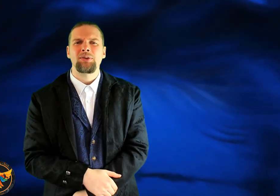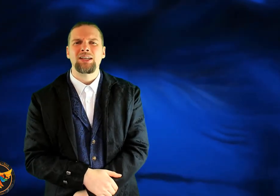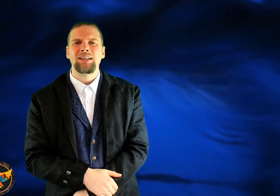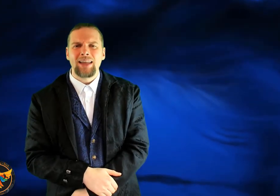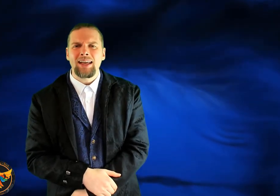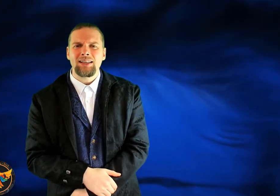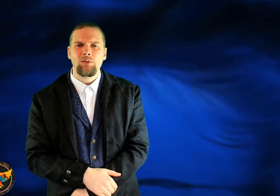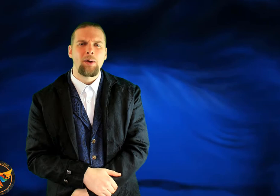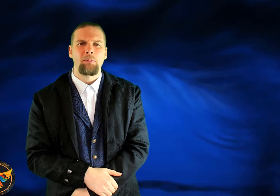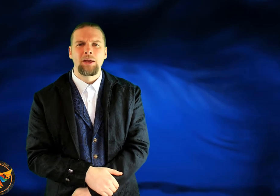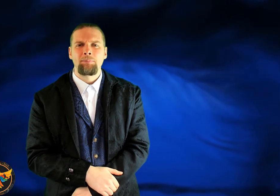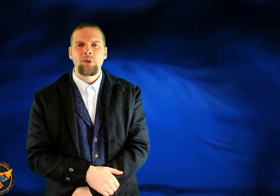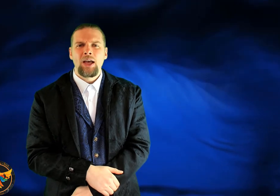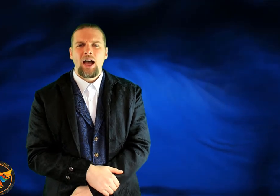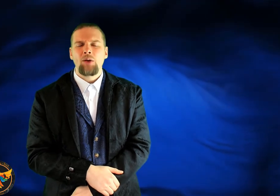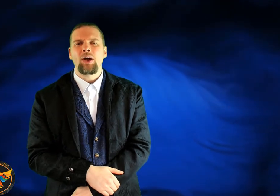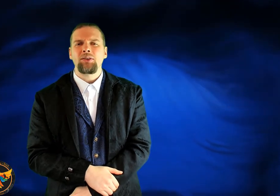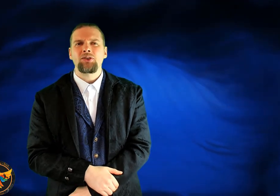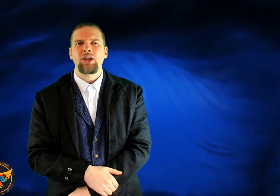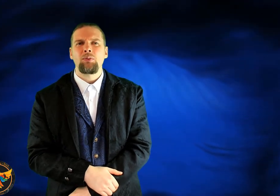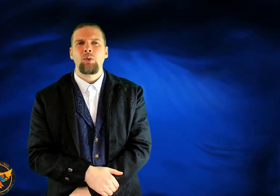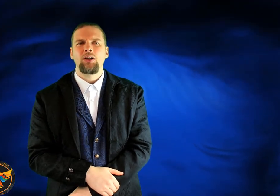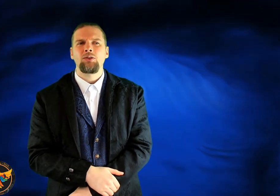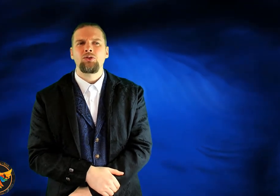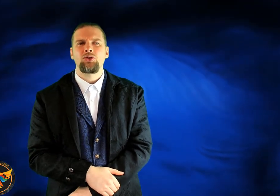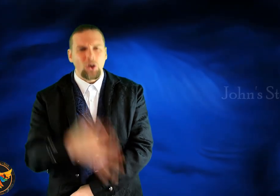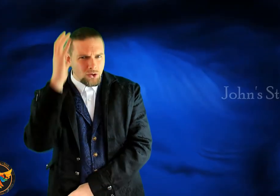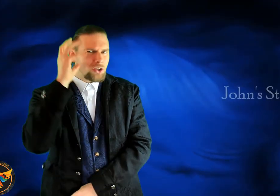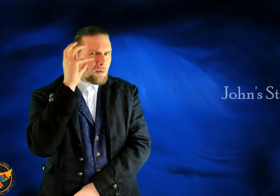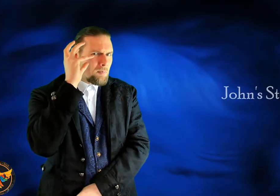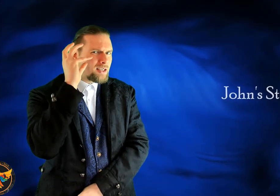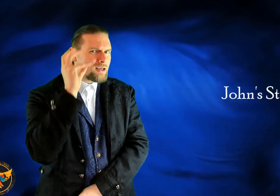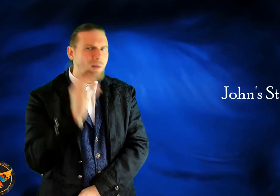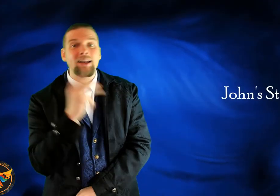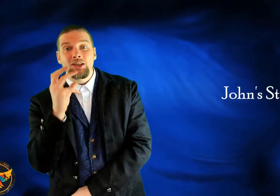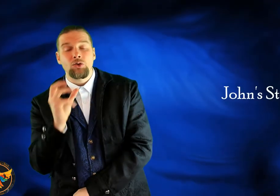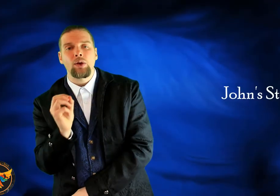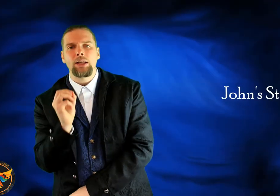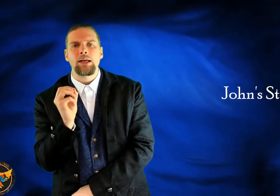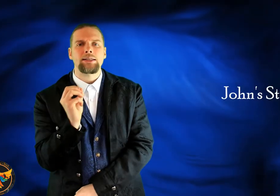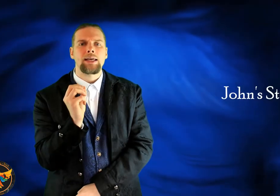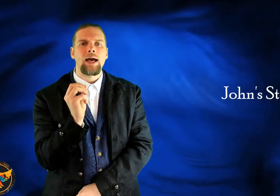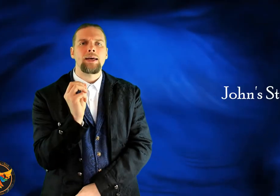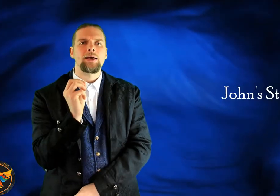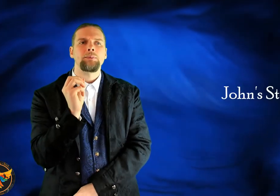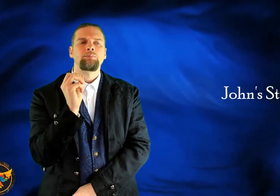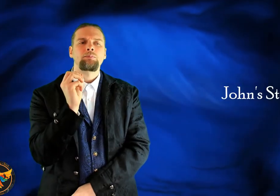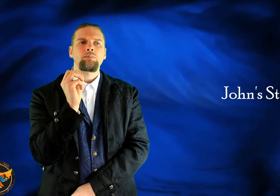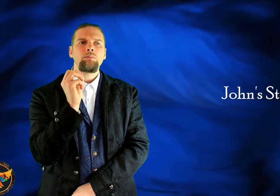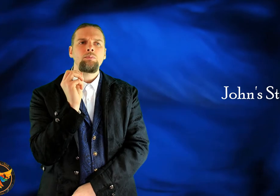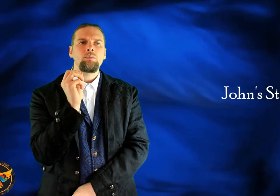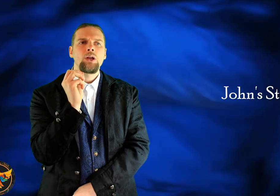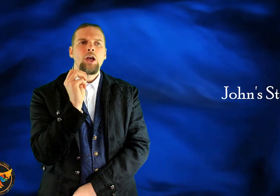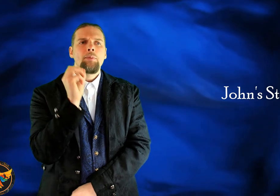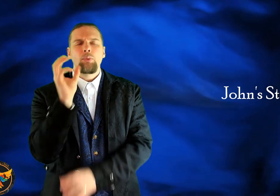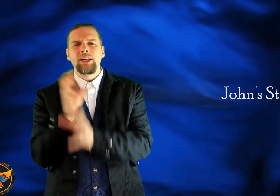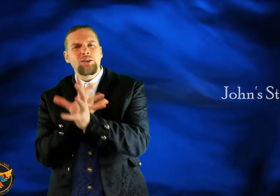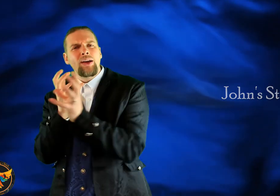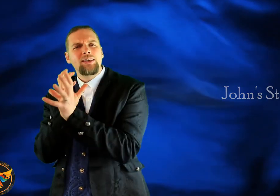particularly negative about me. And rather than saying, well, John's got an amazing mind. He's a really nice guy. But we need to find a